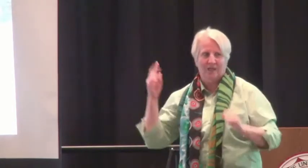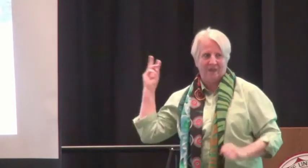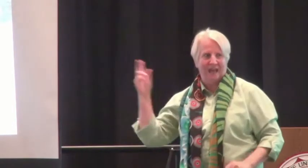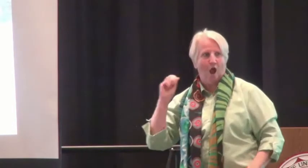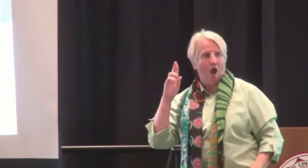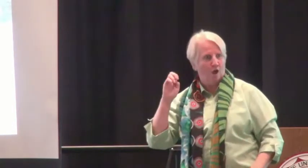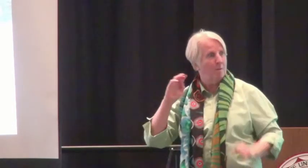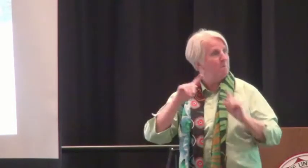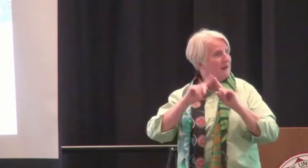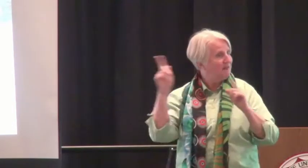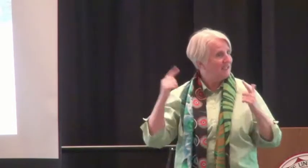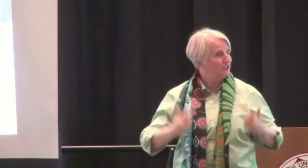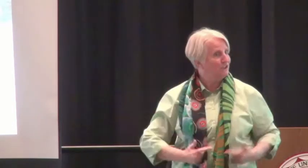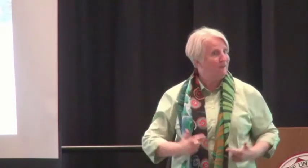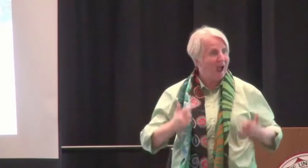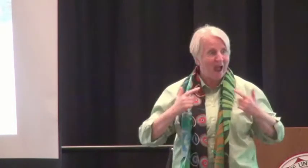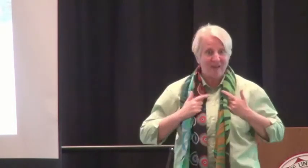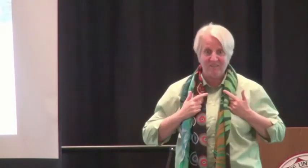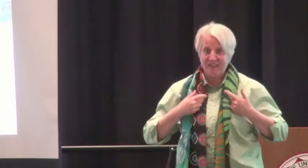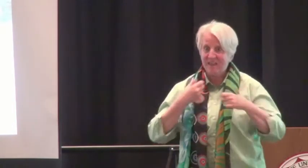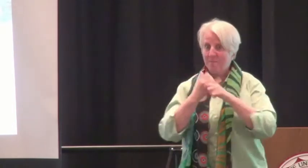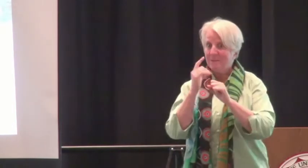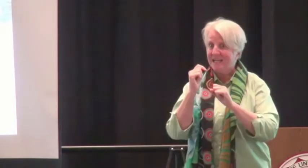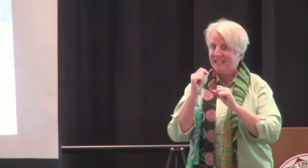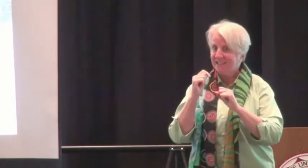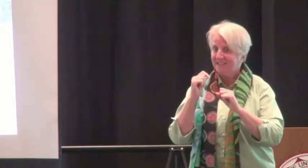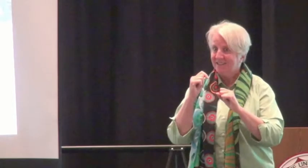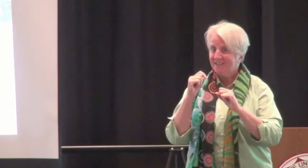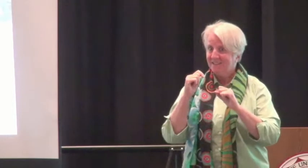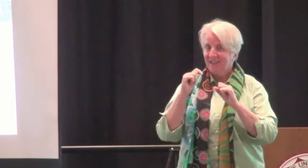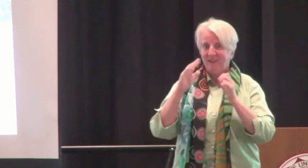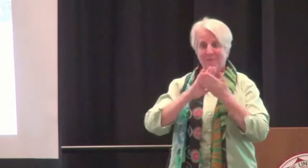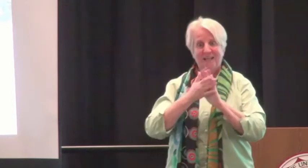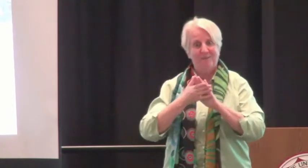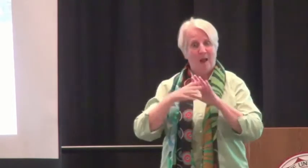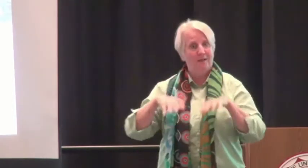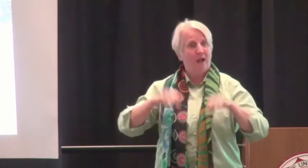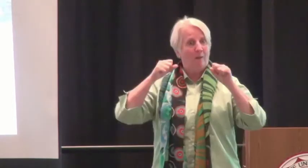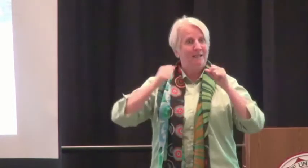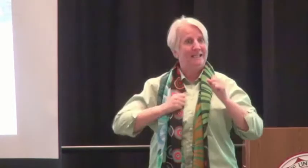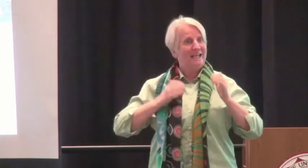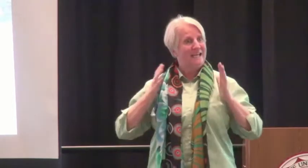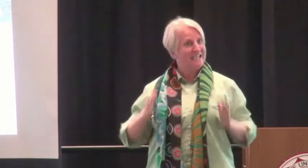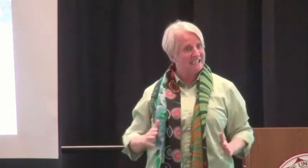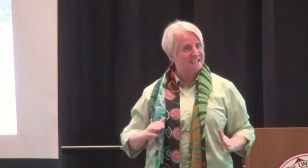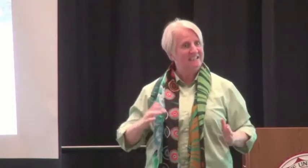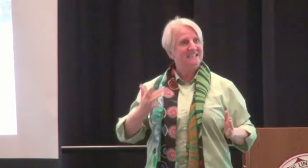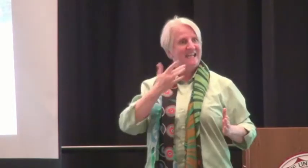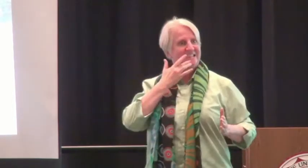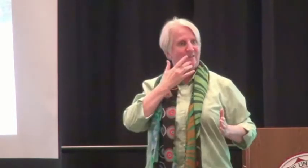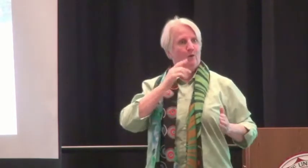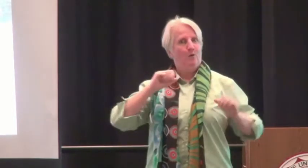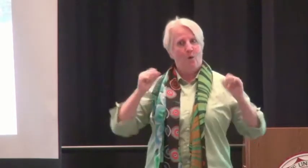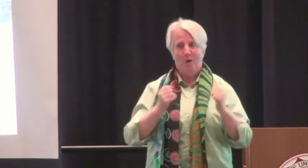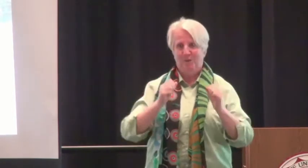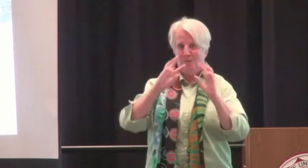From this picture, you can see how old it truly was, but they both made it through and they are both honorary